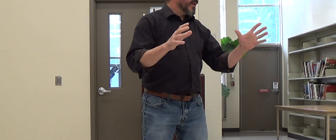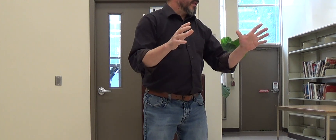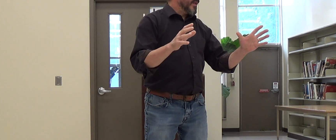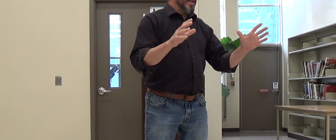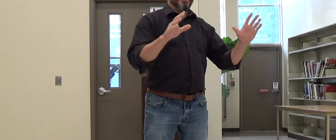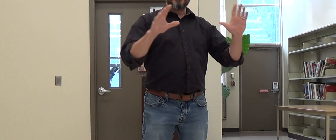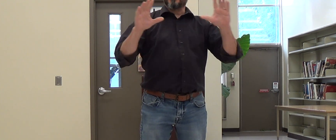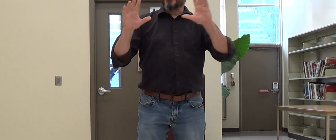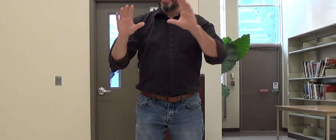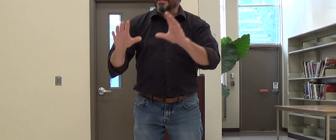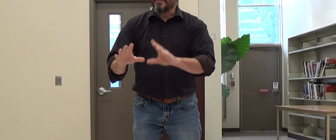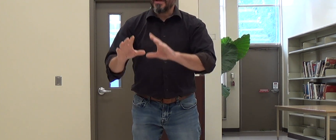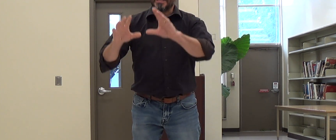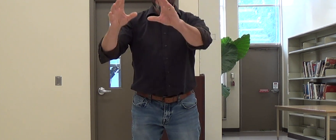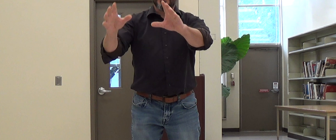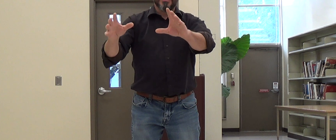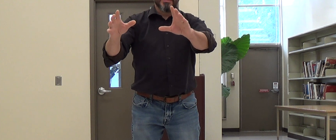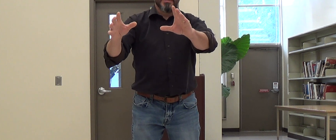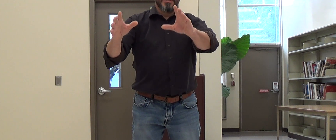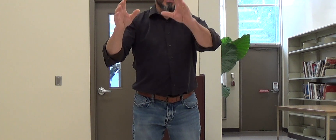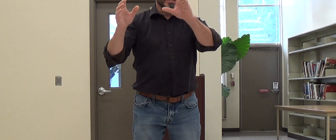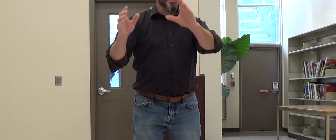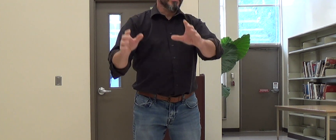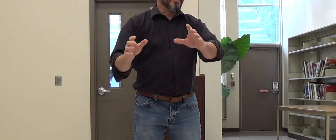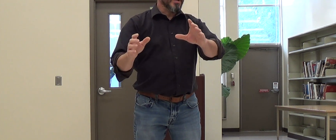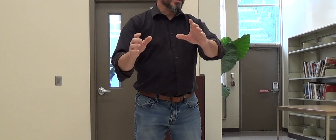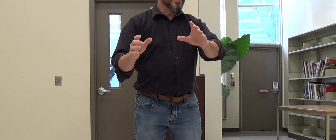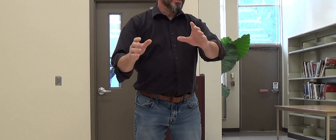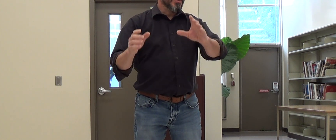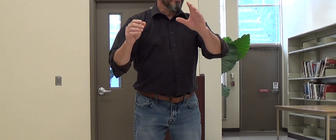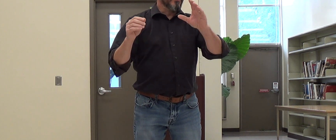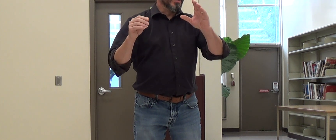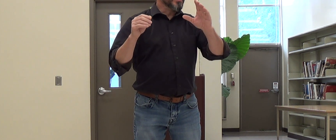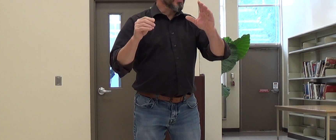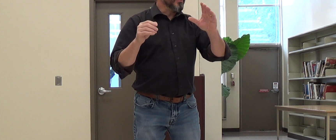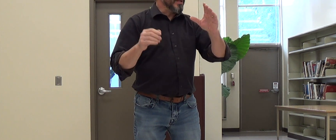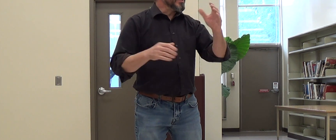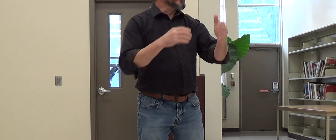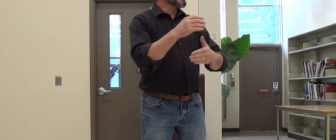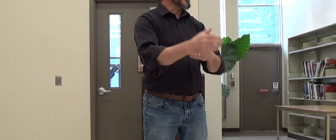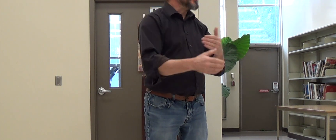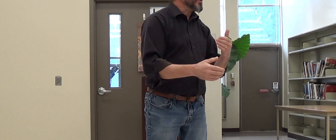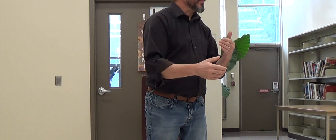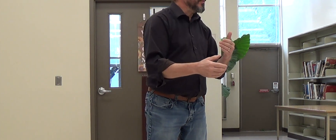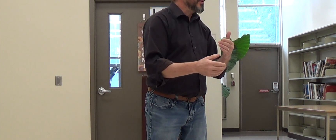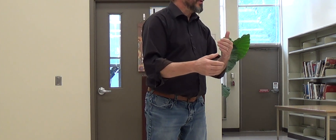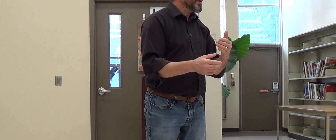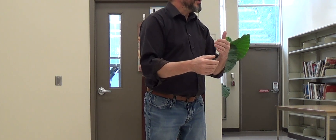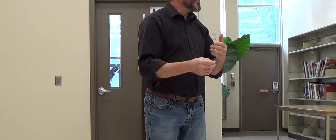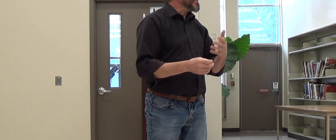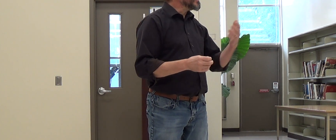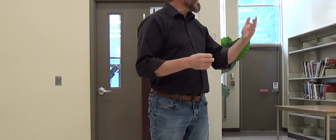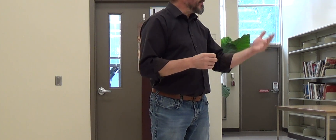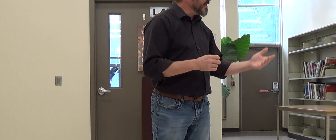Now, this was for grade 7 and 8 students. The idea was, we want to incentivize you to examine,